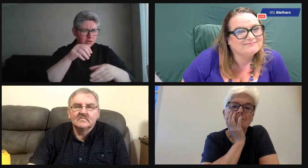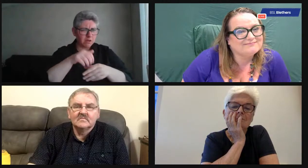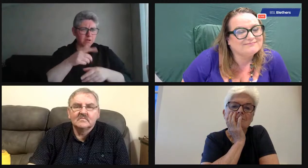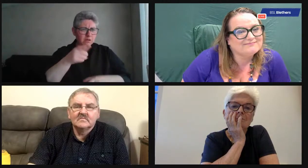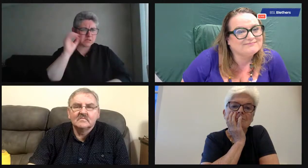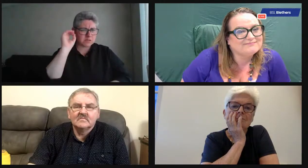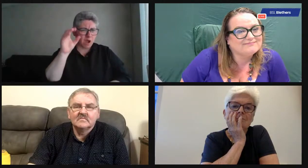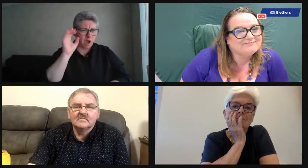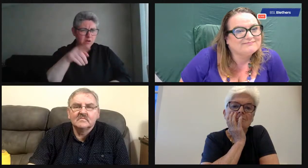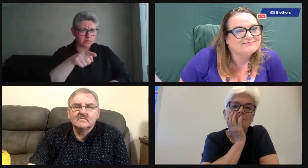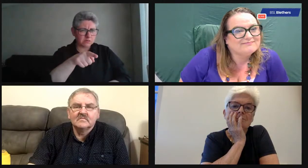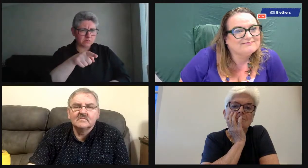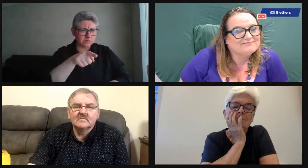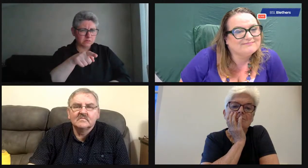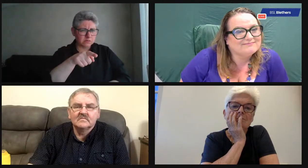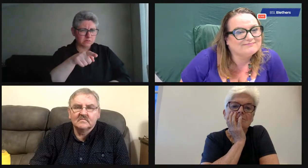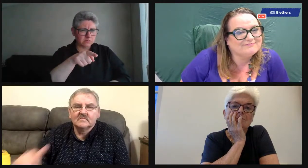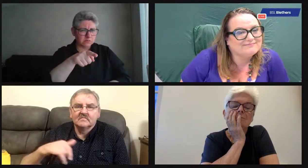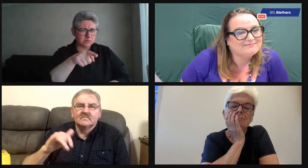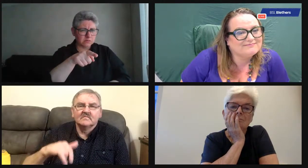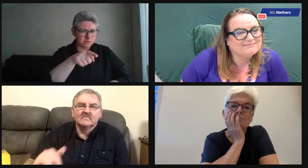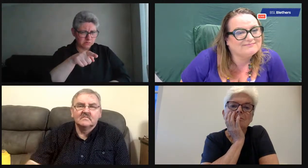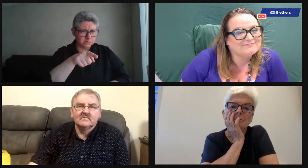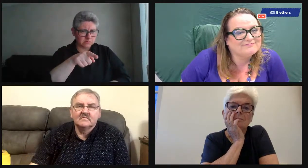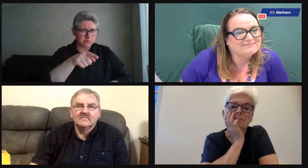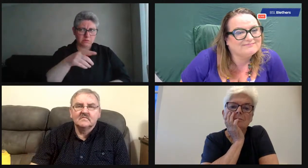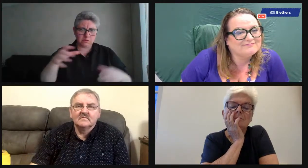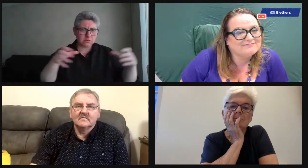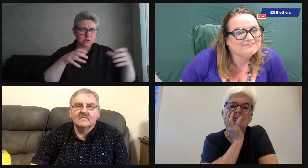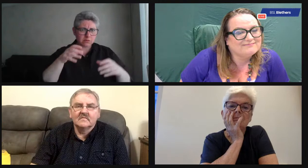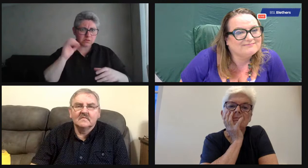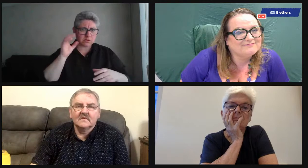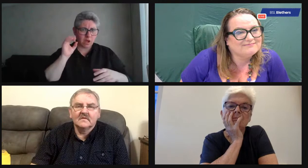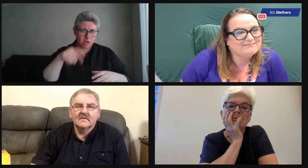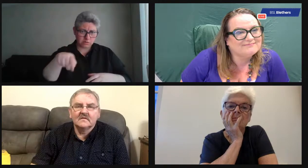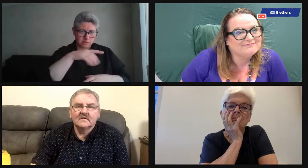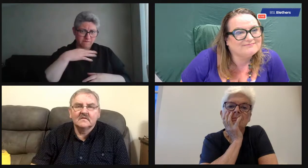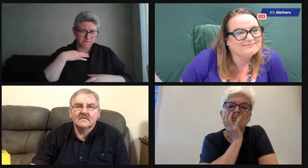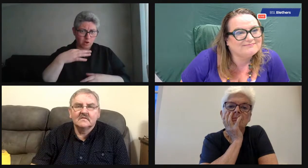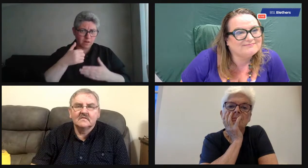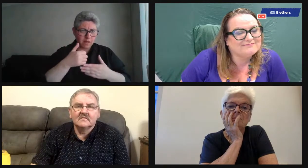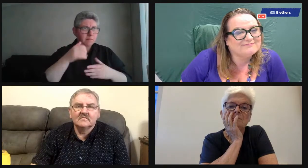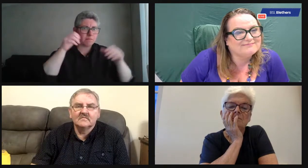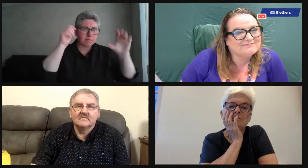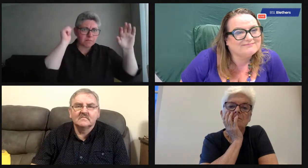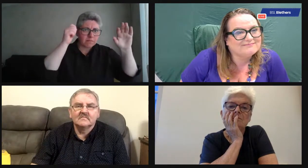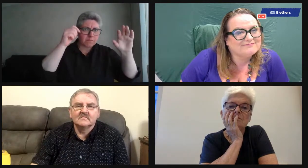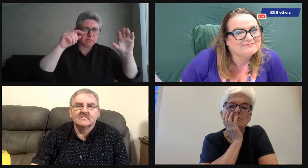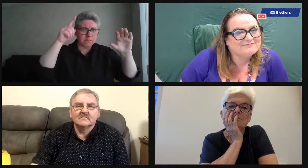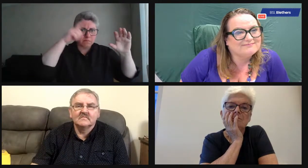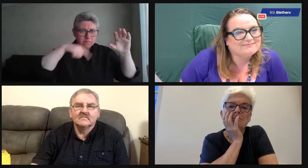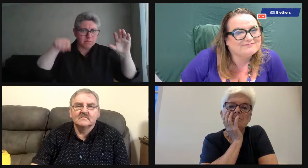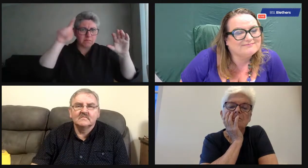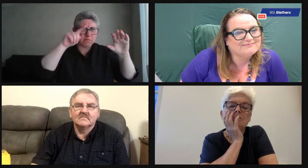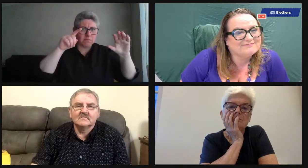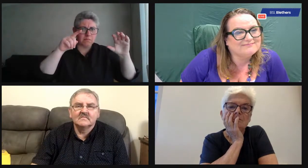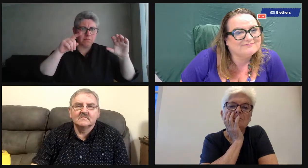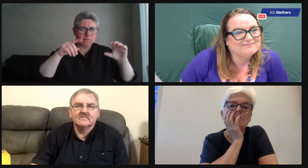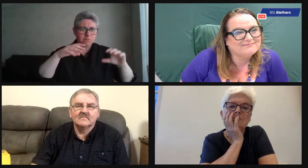And Gerry, you were saying, you mentioned earlier that you played darts. Do you need volunteers to